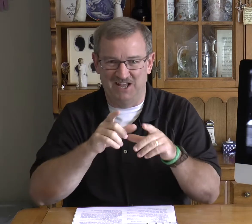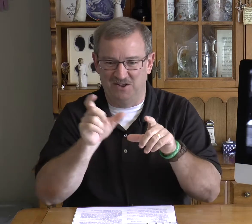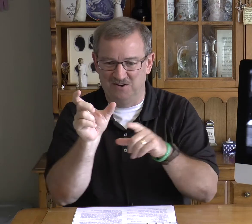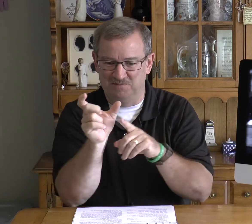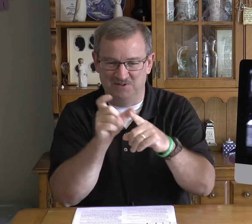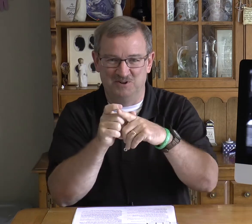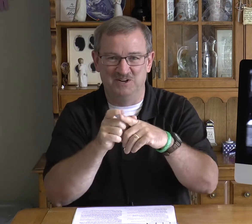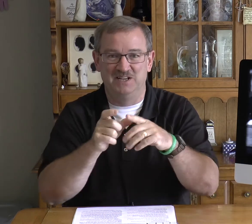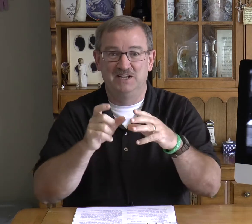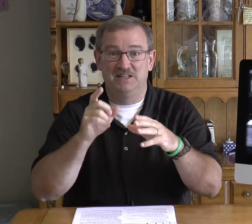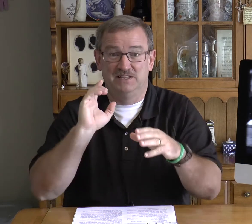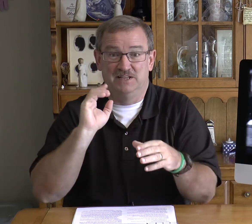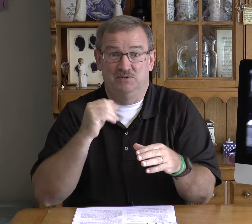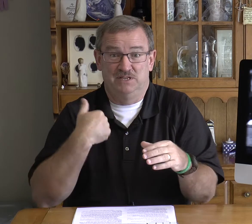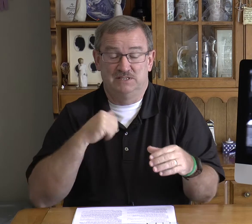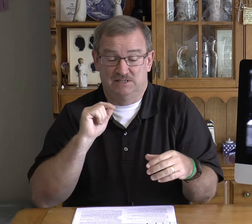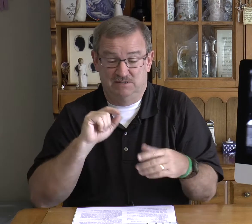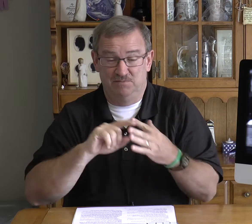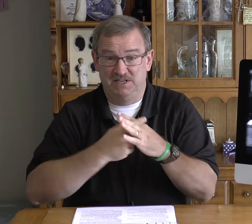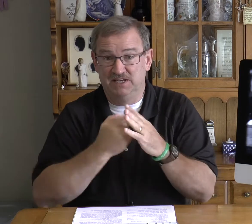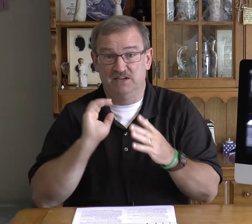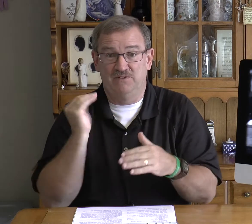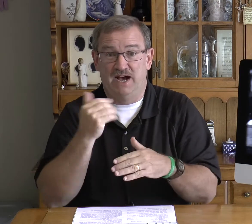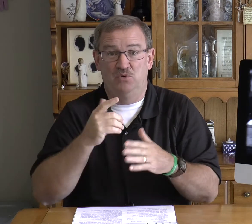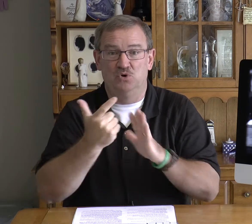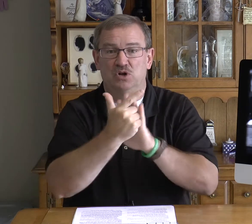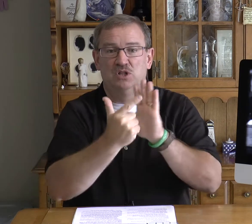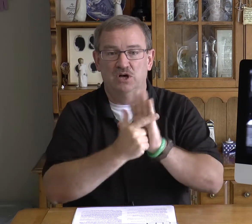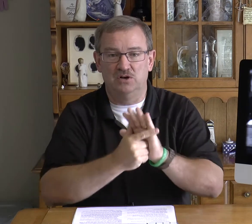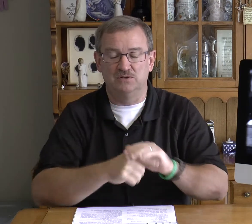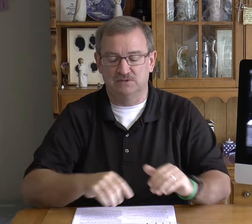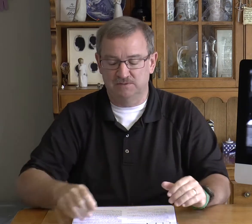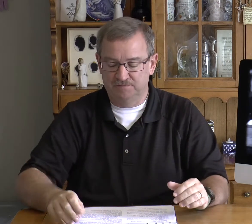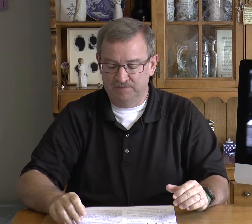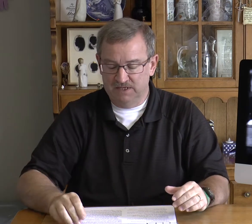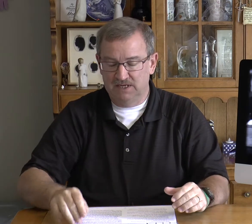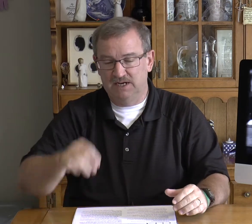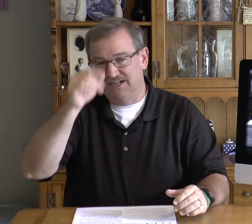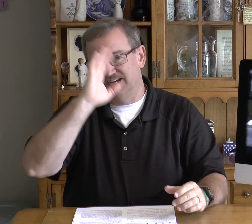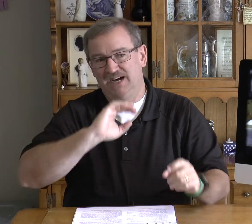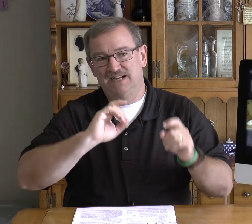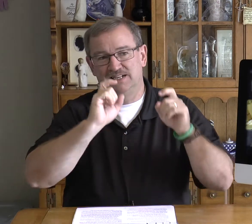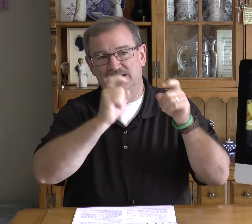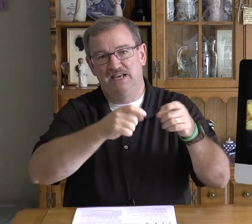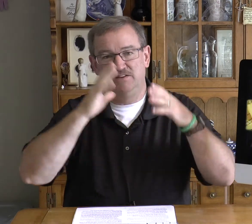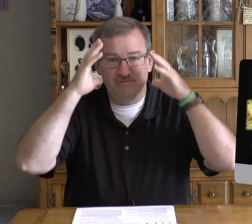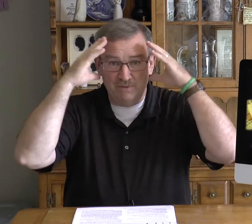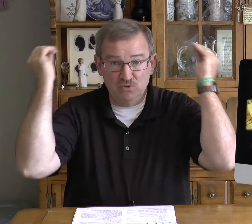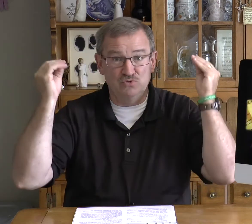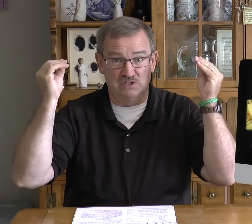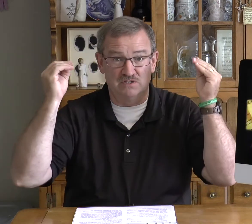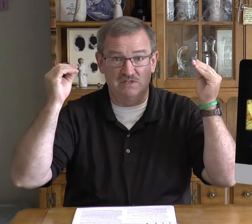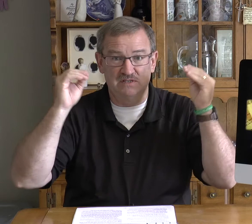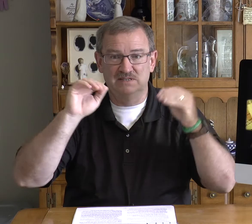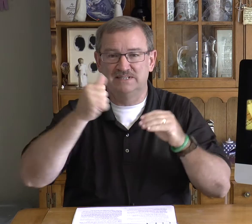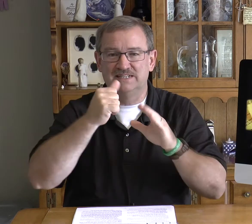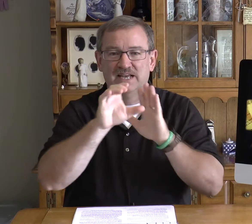long big word that is the beginning of our laws God gave Moses Ten